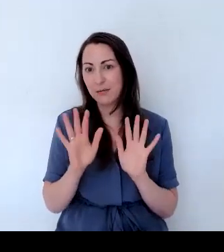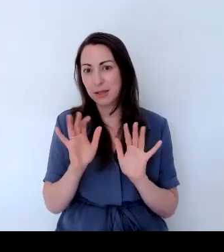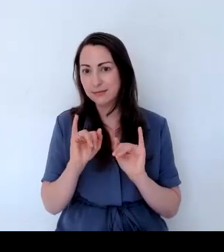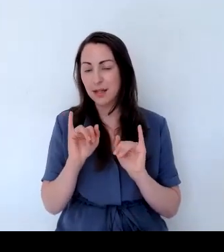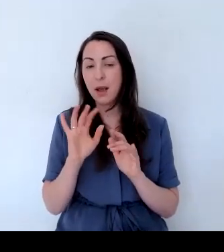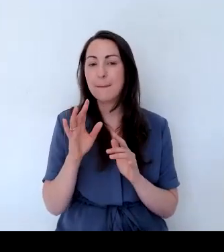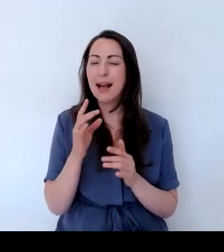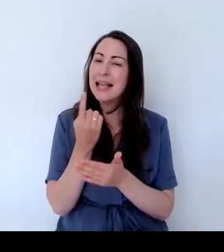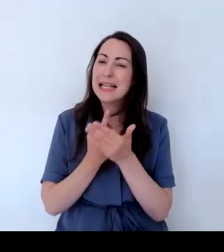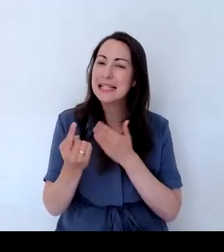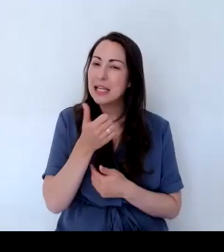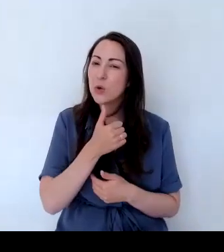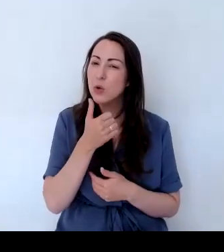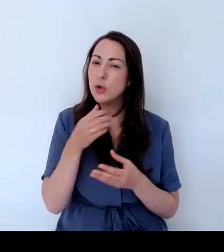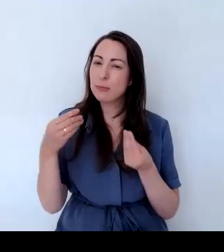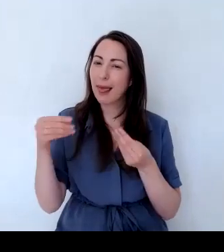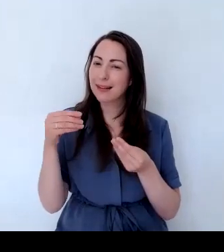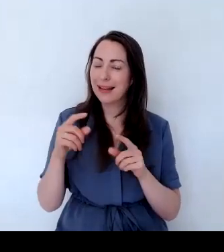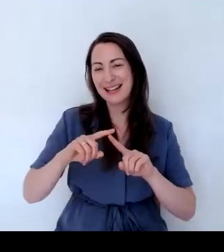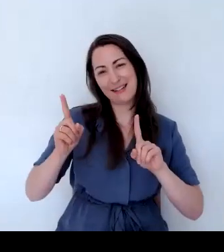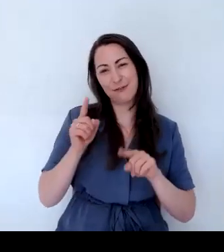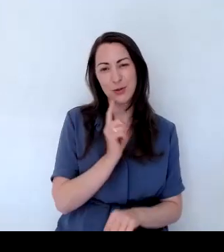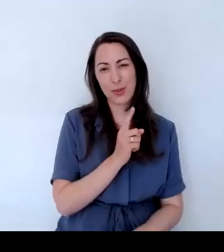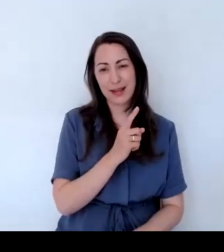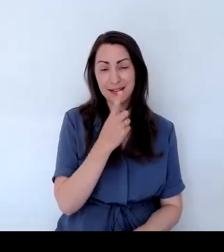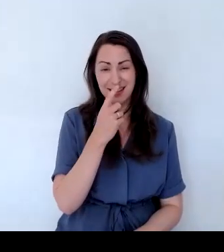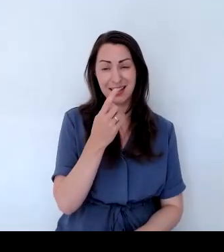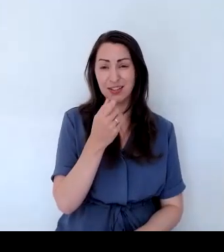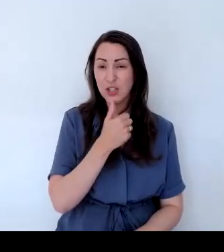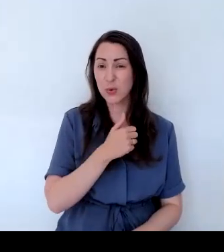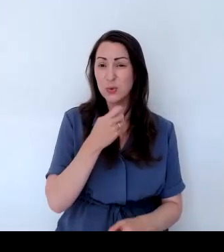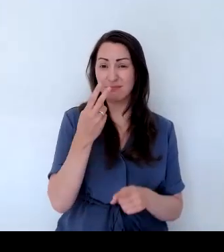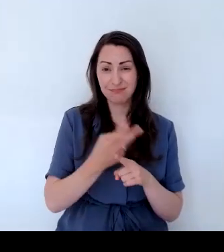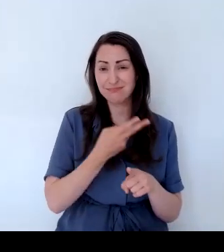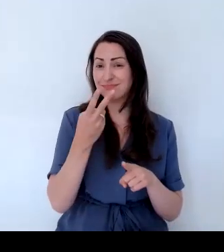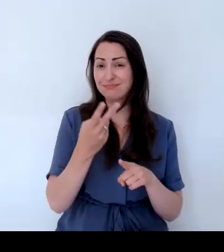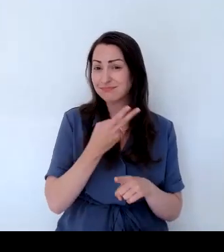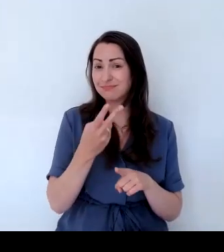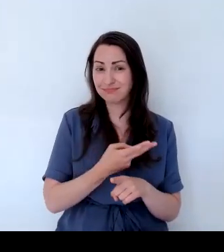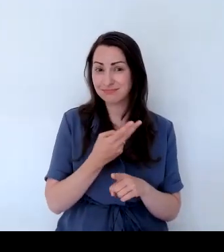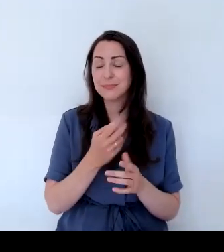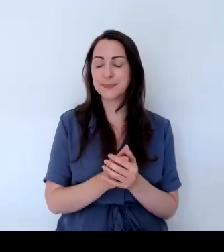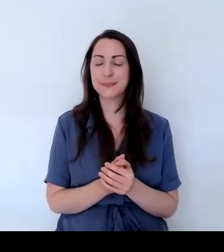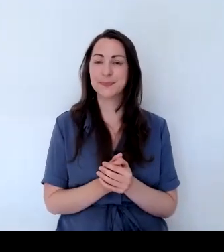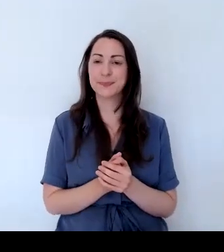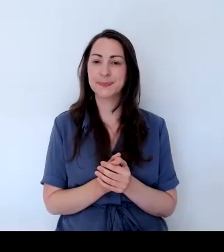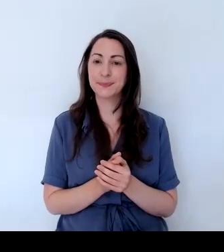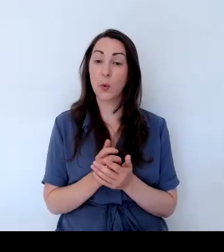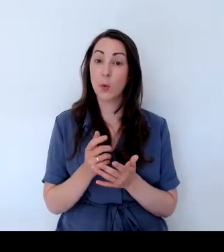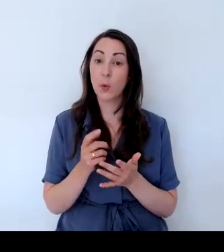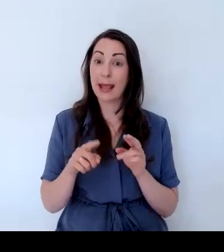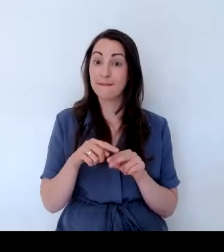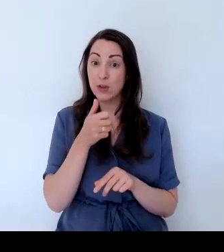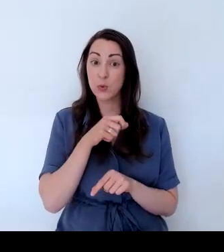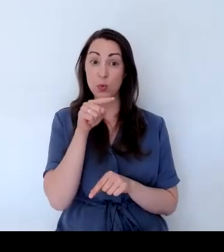using year after year after year. So make sure you put plenty of holes in anything that you buy, because sometimes you don't have holes in.